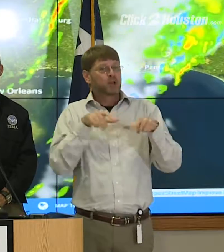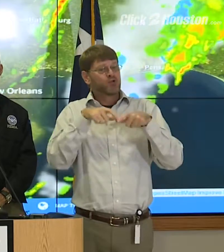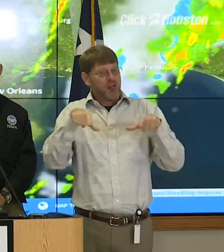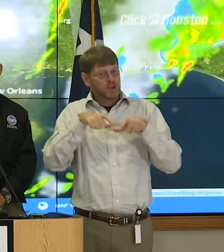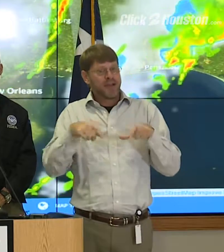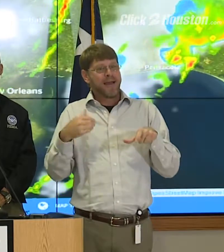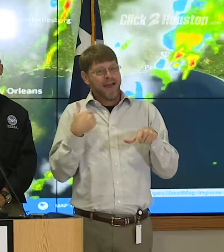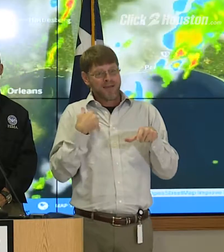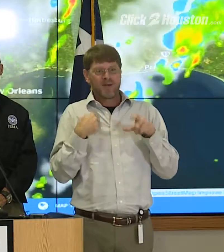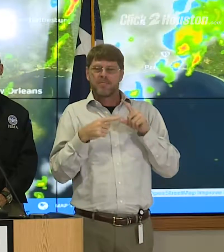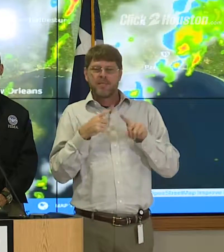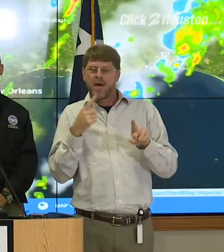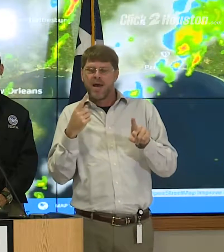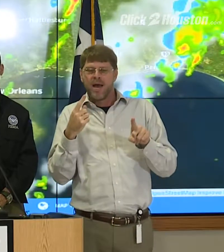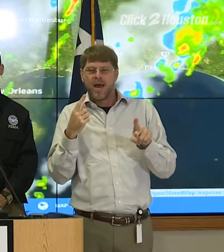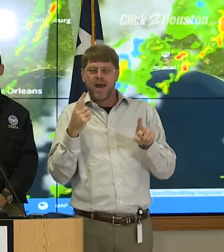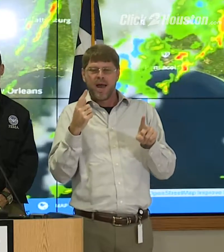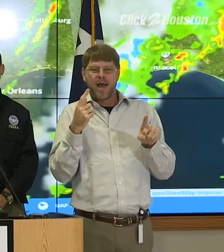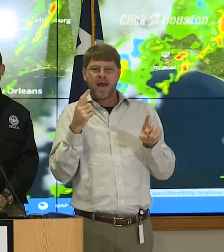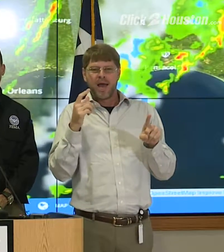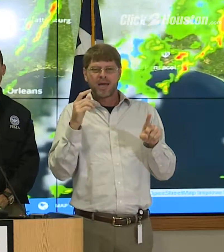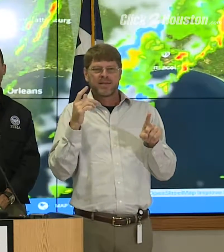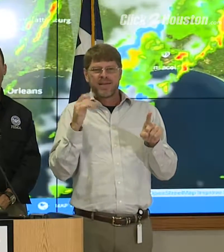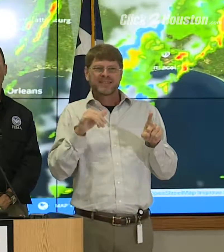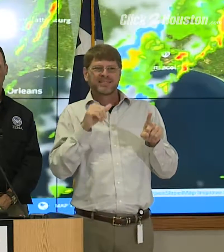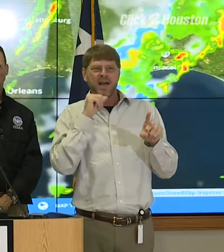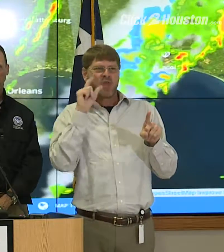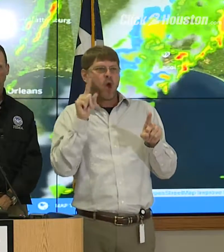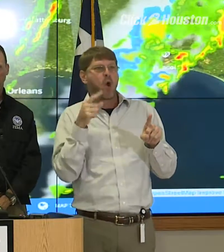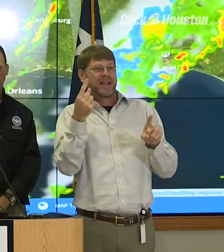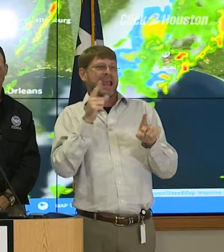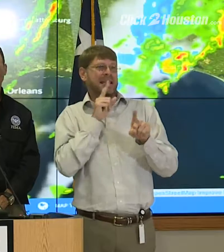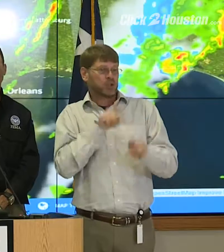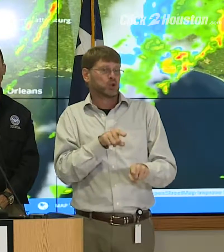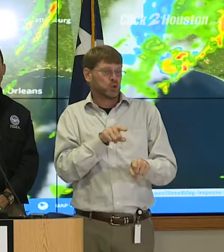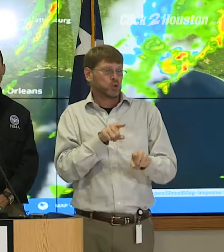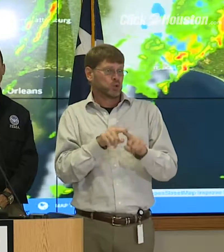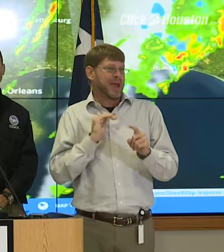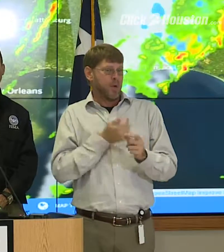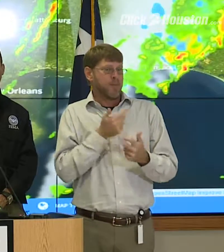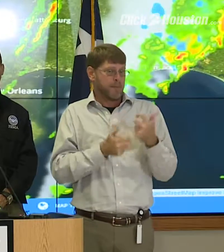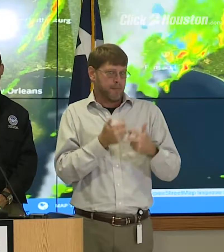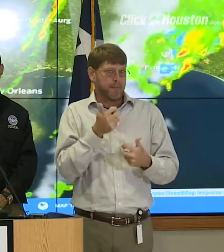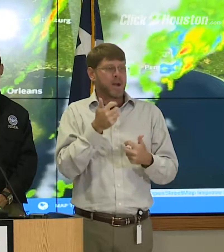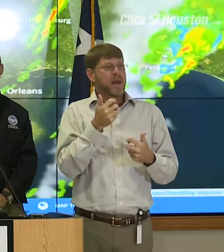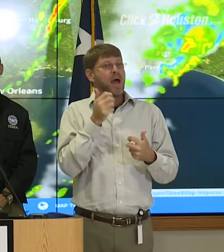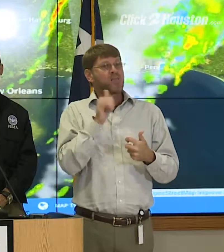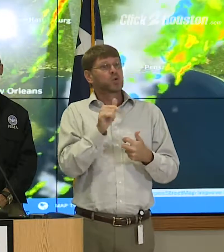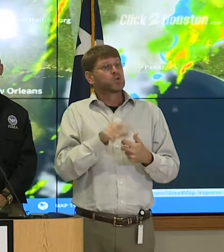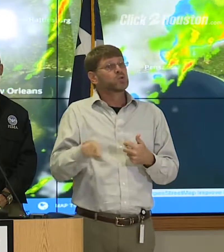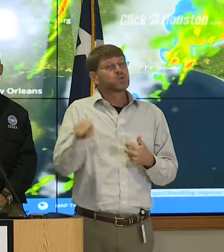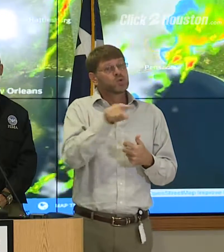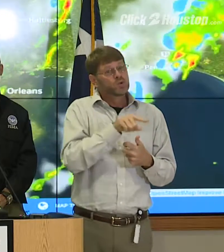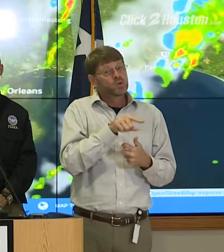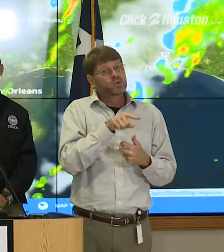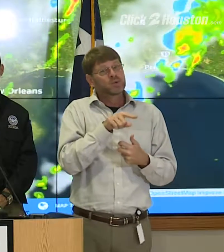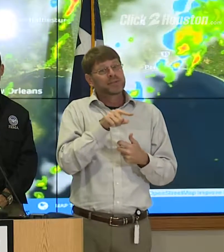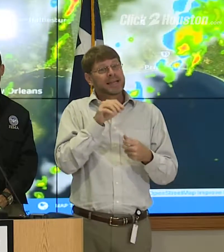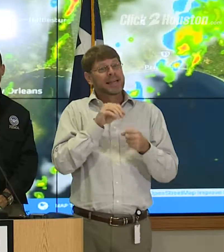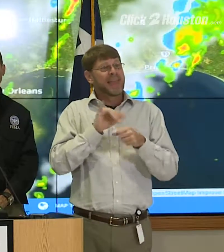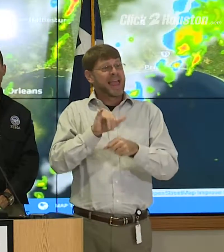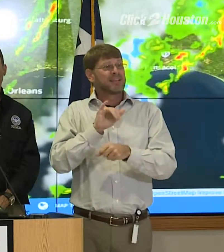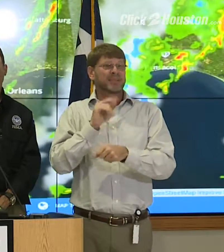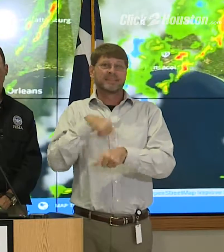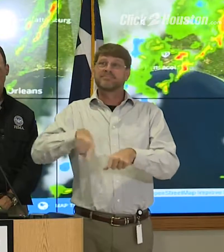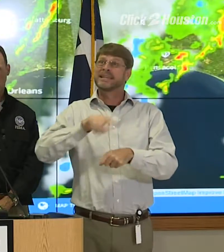as Tom said, that's not by far the only solution. And those of us in the energy